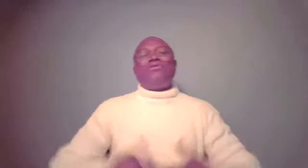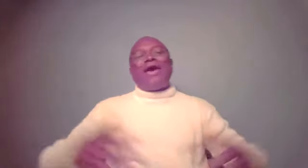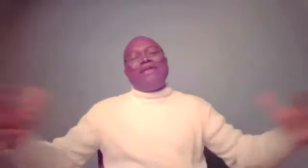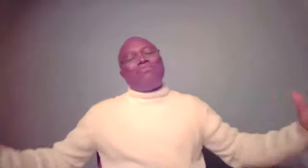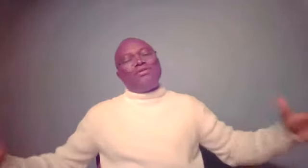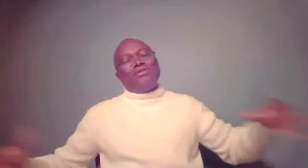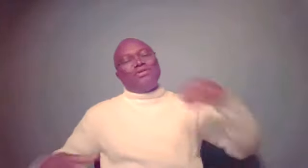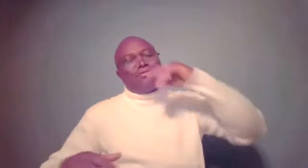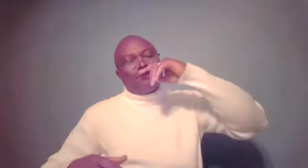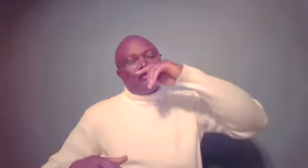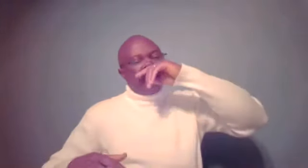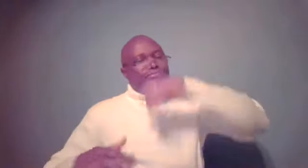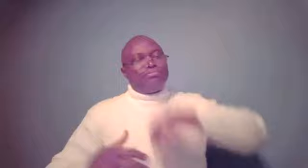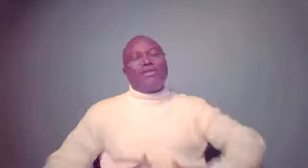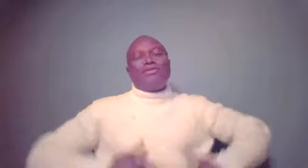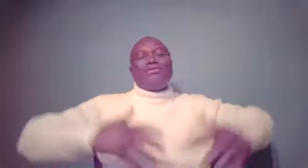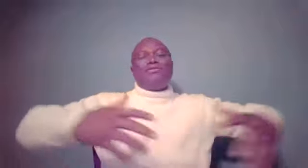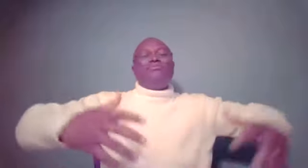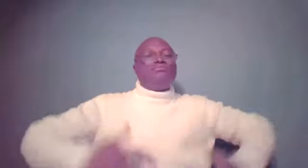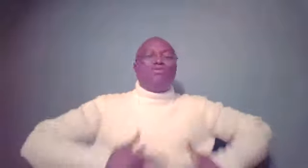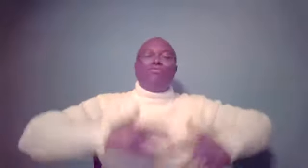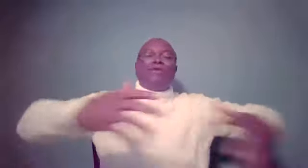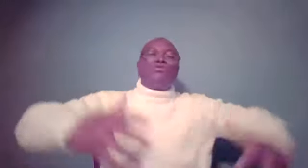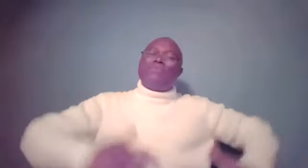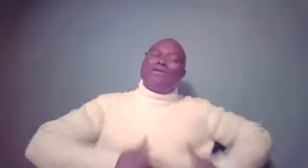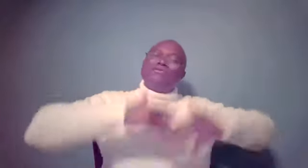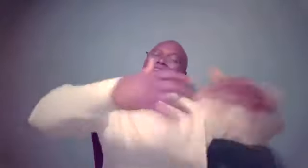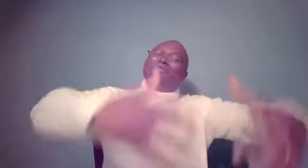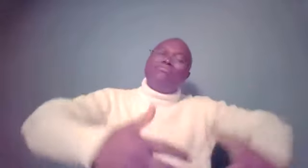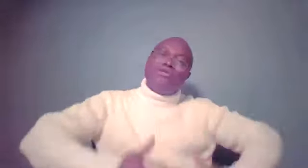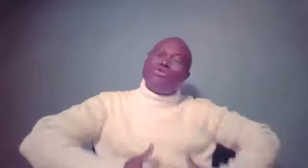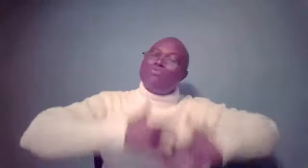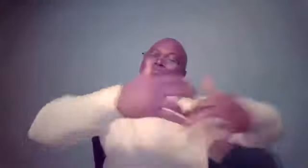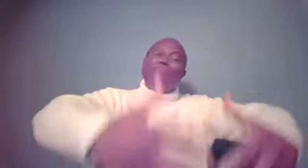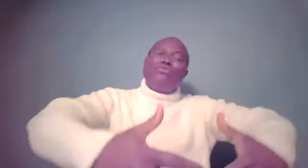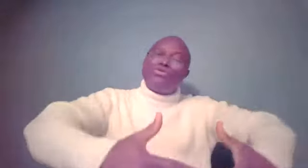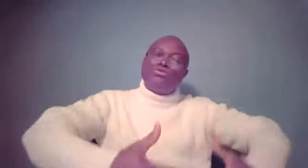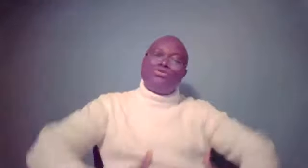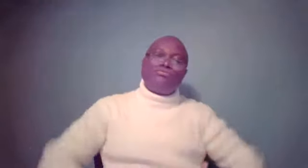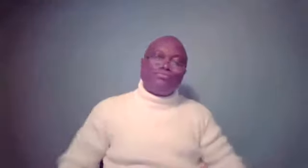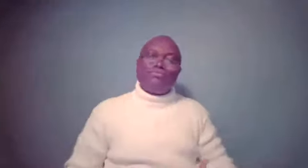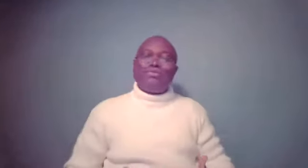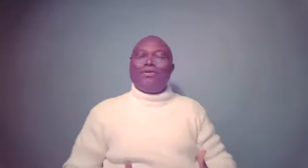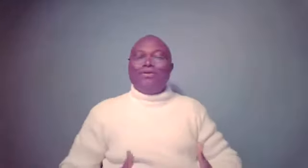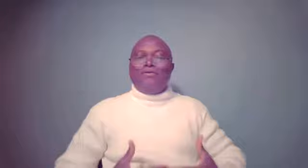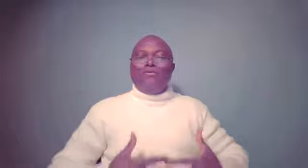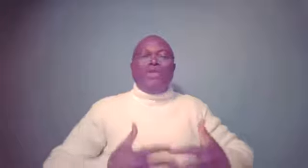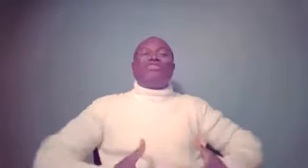hide pregnancy. Pregnancy, a woman who is pregnant, the stomach will protrude. When it's